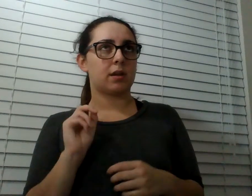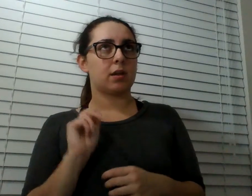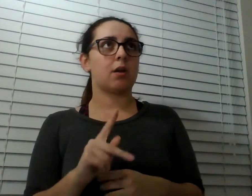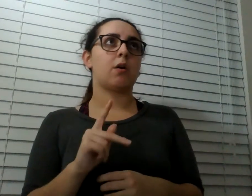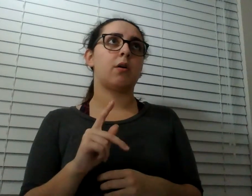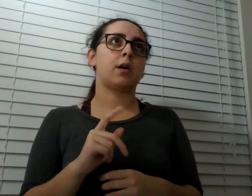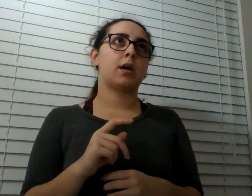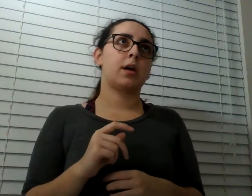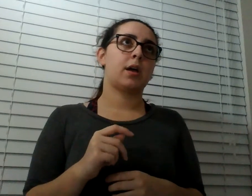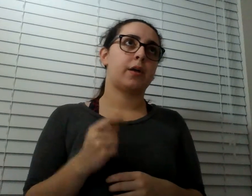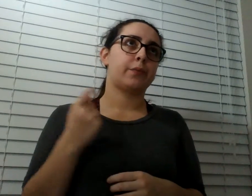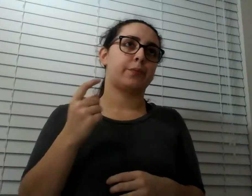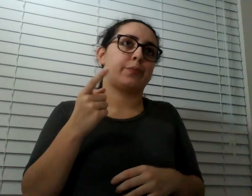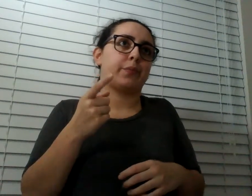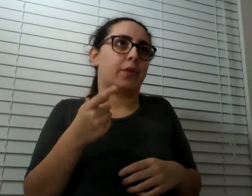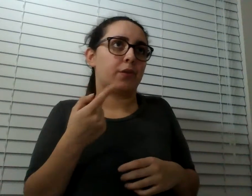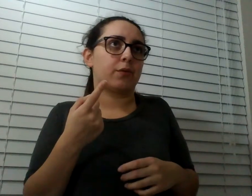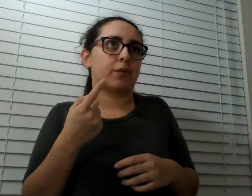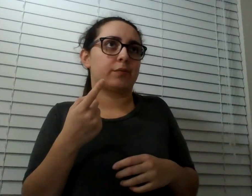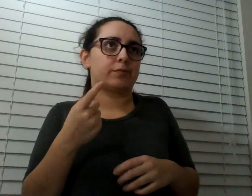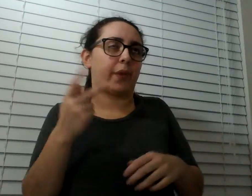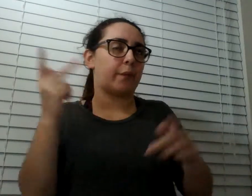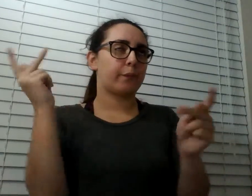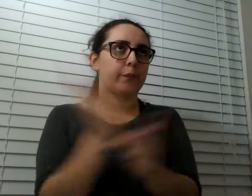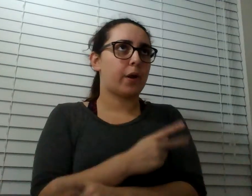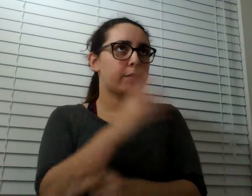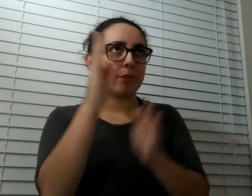is, this is gravity.